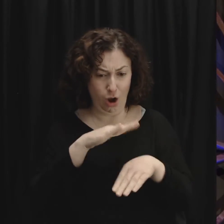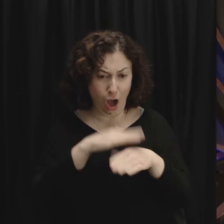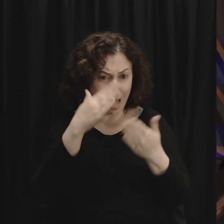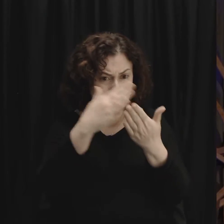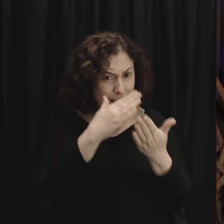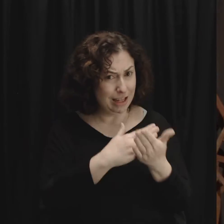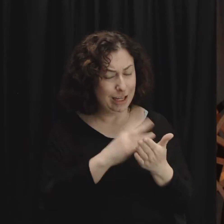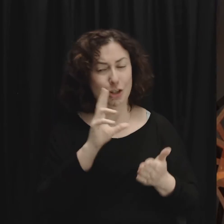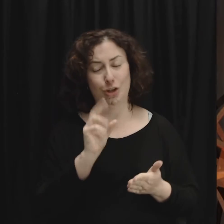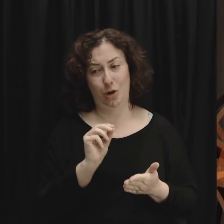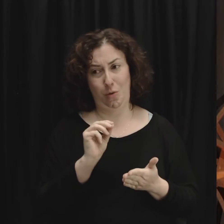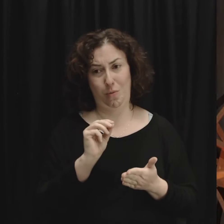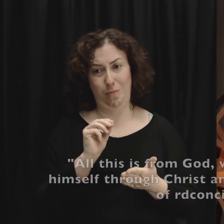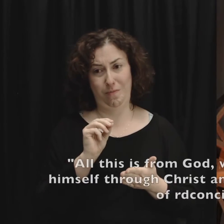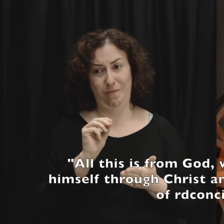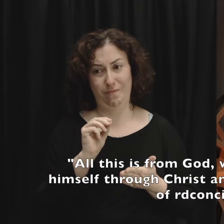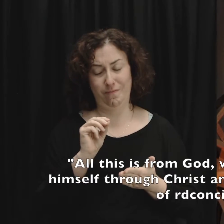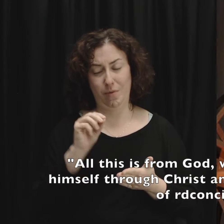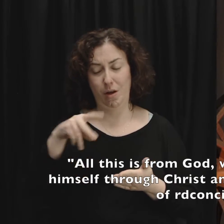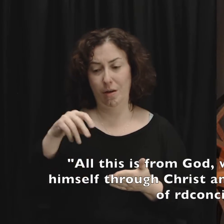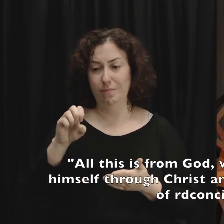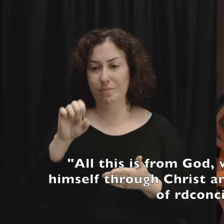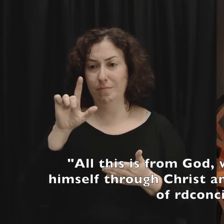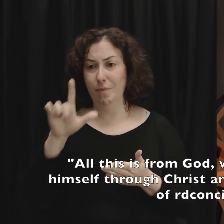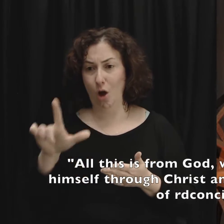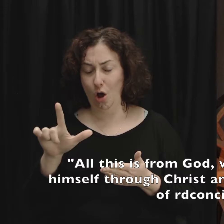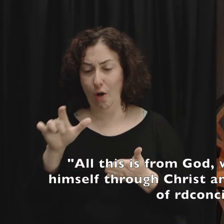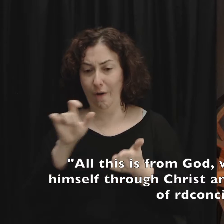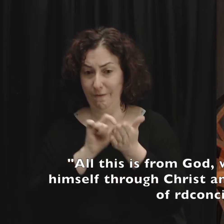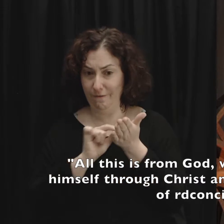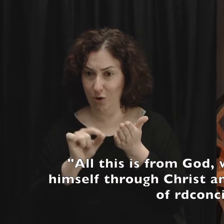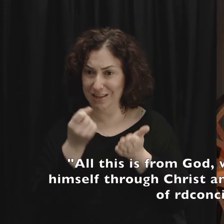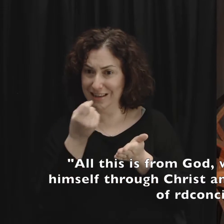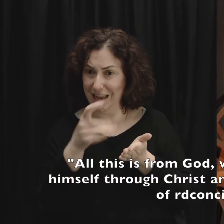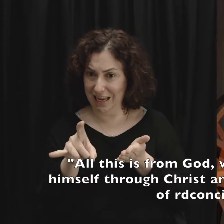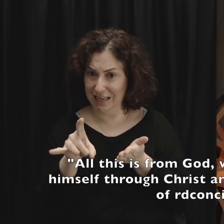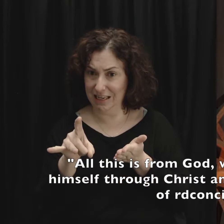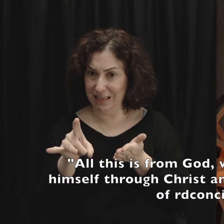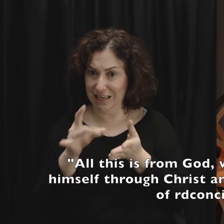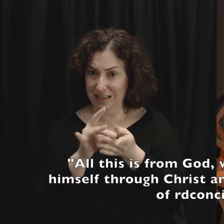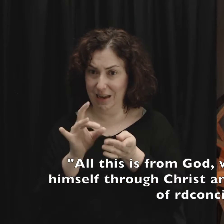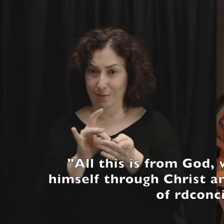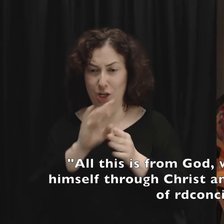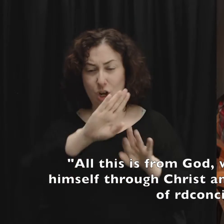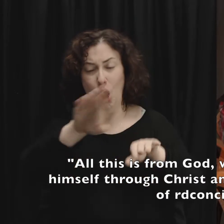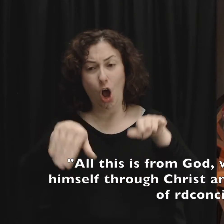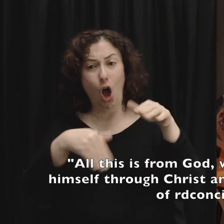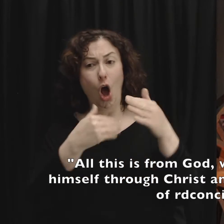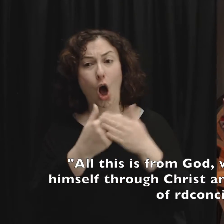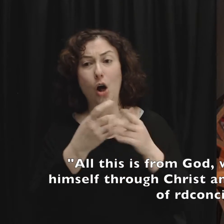verse 18 says this all this is from who it's from God